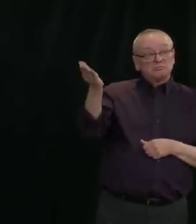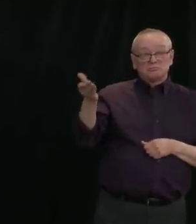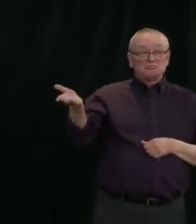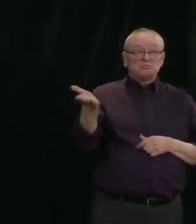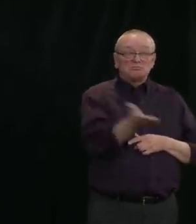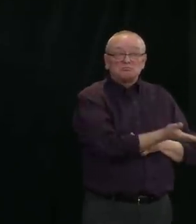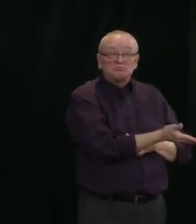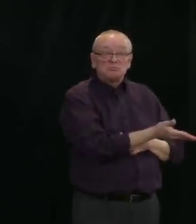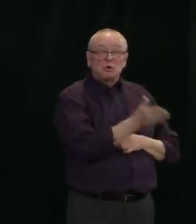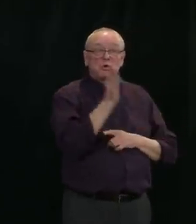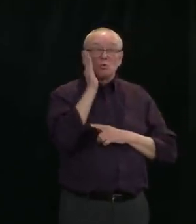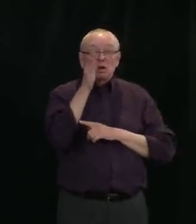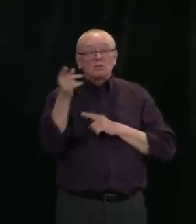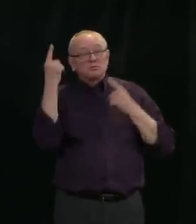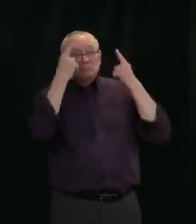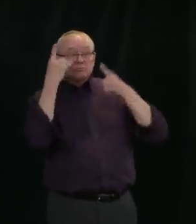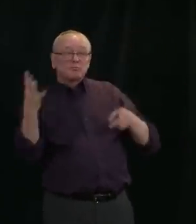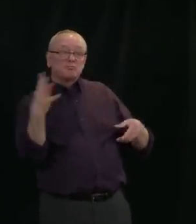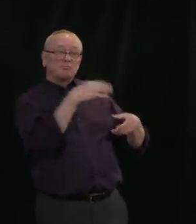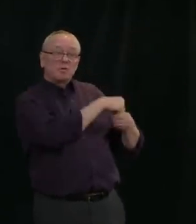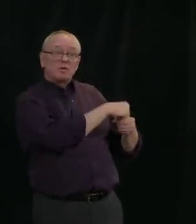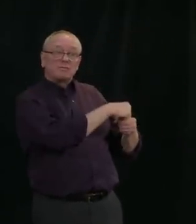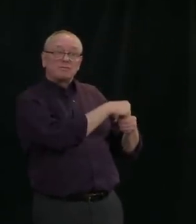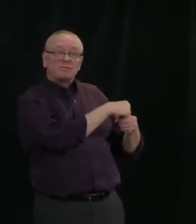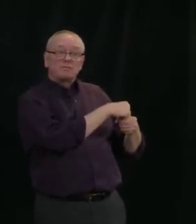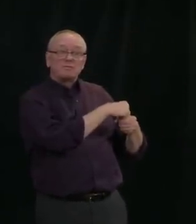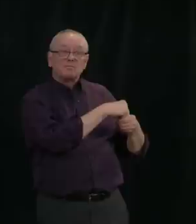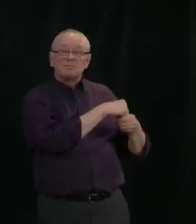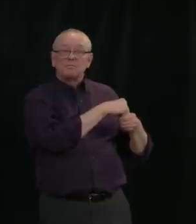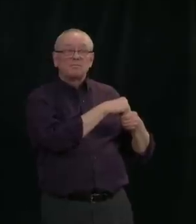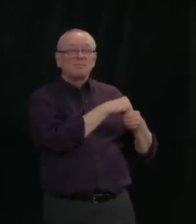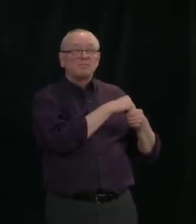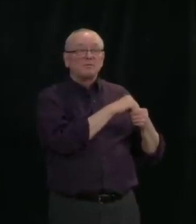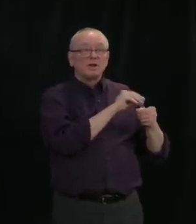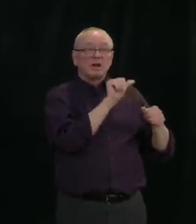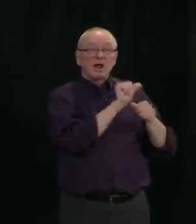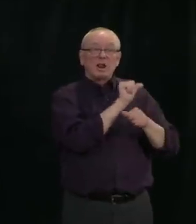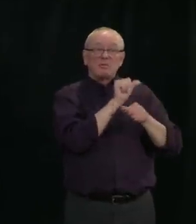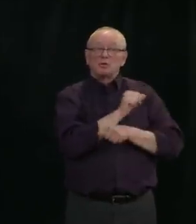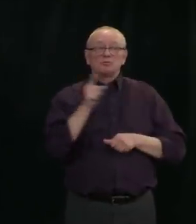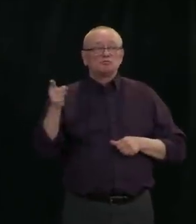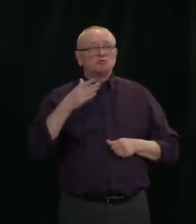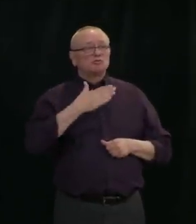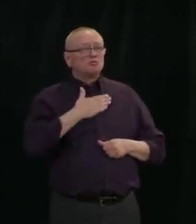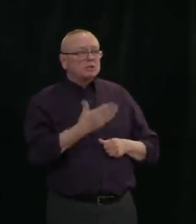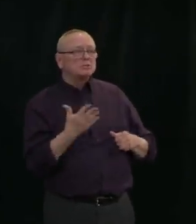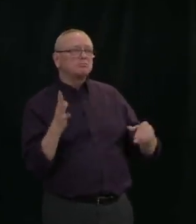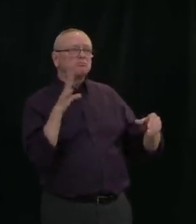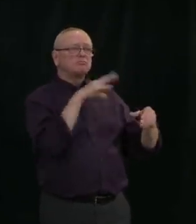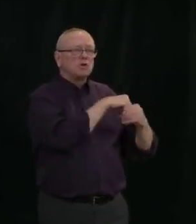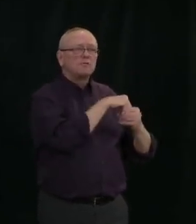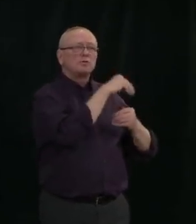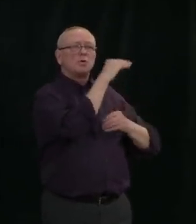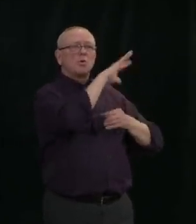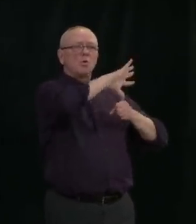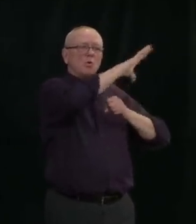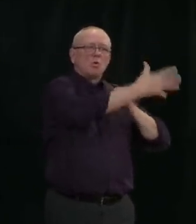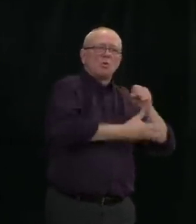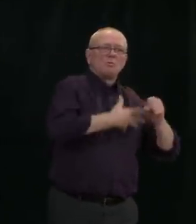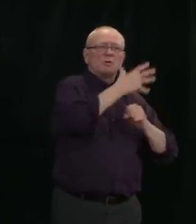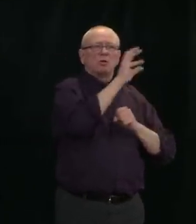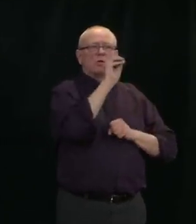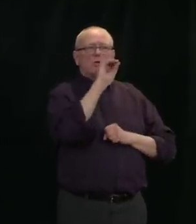part. And I guess maybe more importantly, would Alberta be willing to join any kind of global oil curtailment deal with OPEC countries?